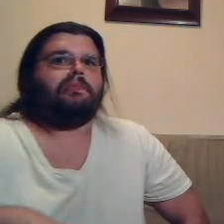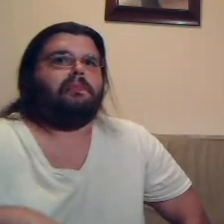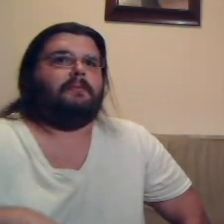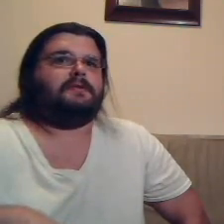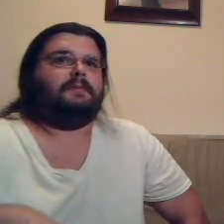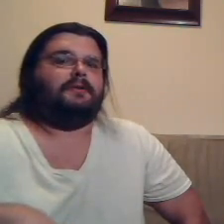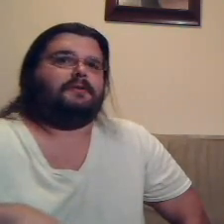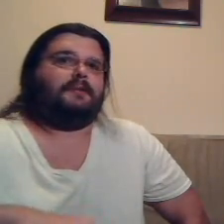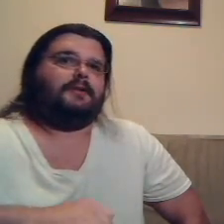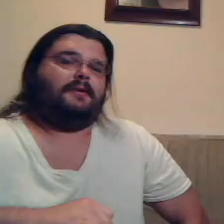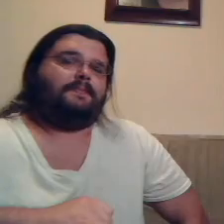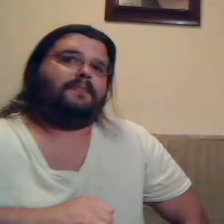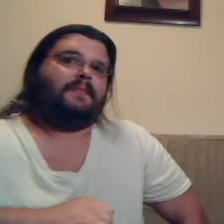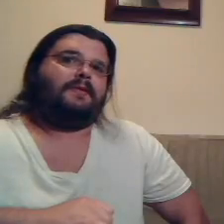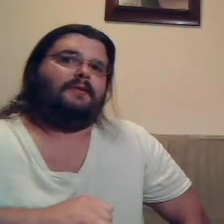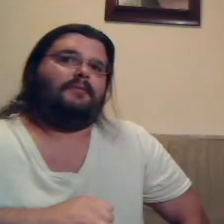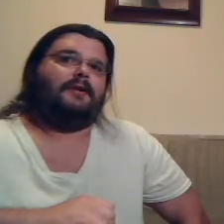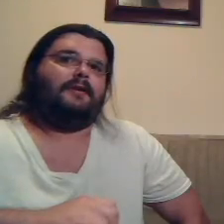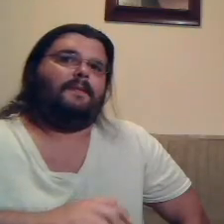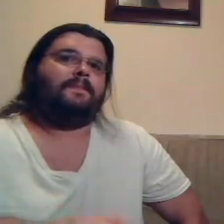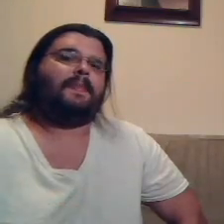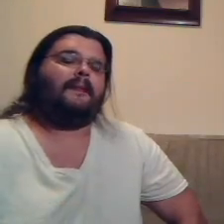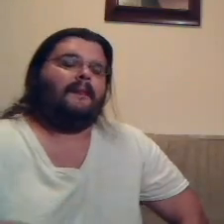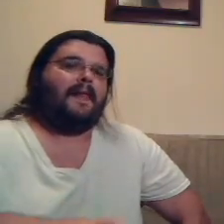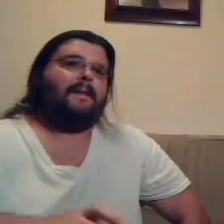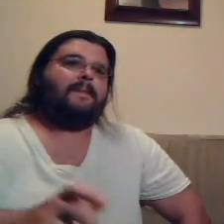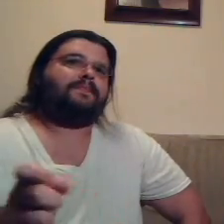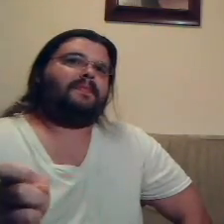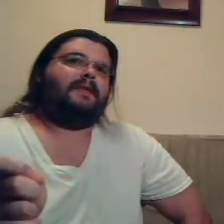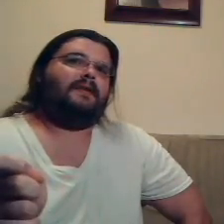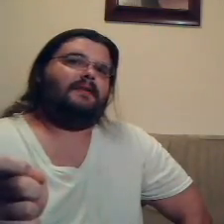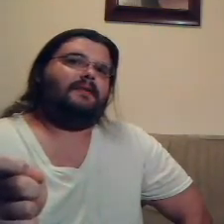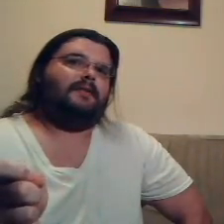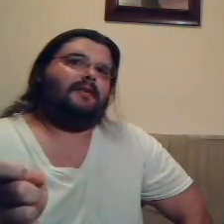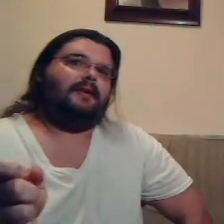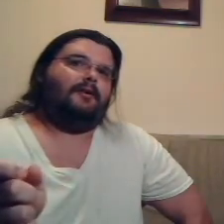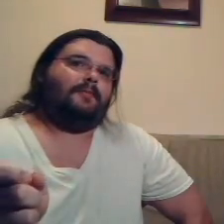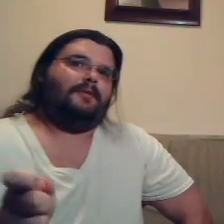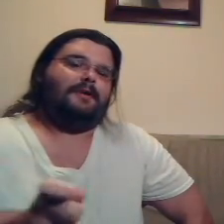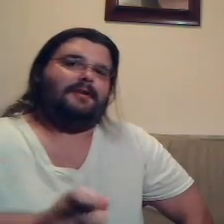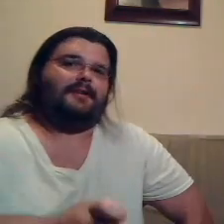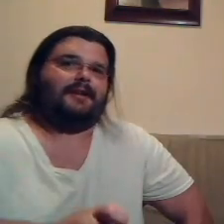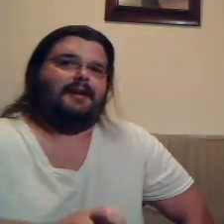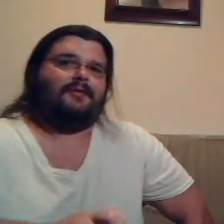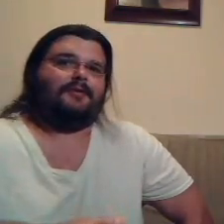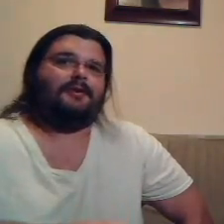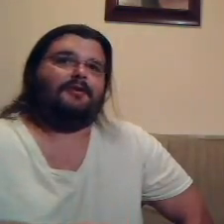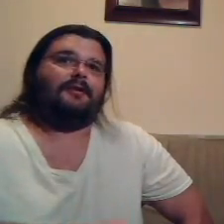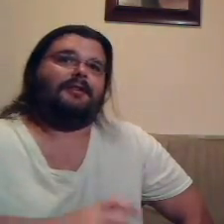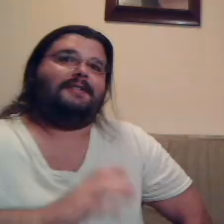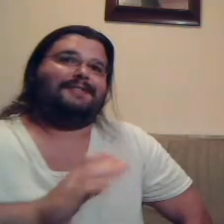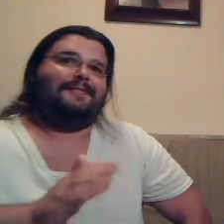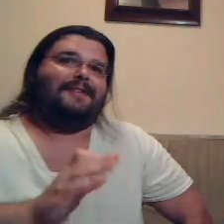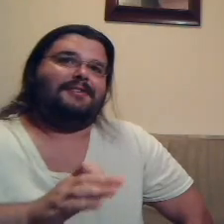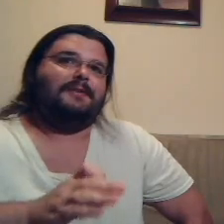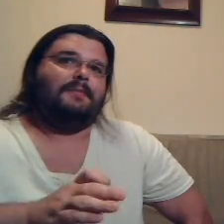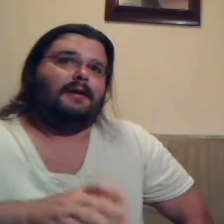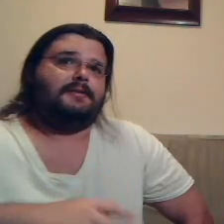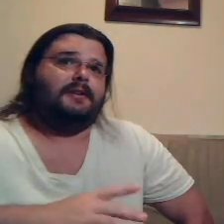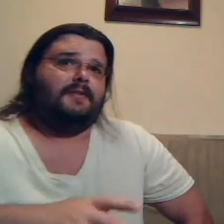And when she pulls up to the window, you know, he opened the window and gave her her total. And this is the face she made. Let's see if